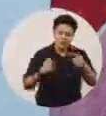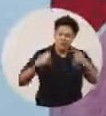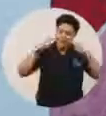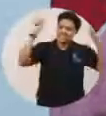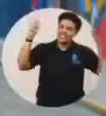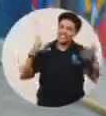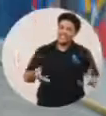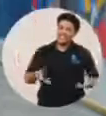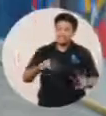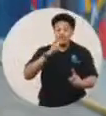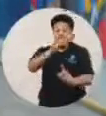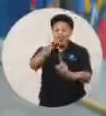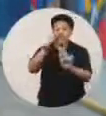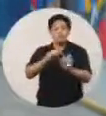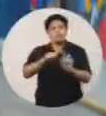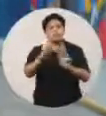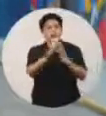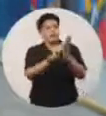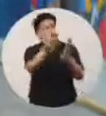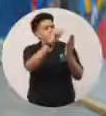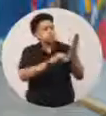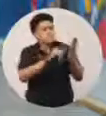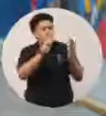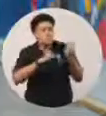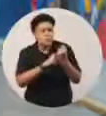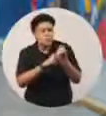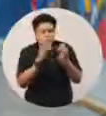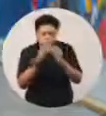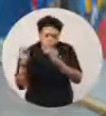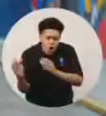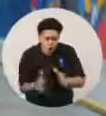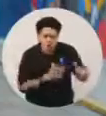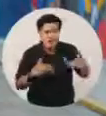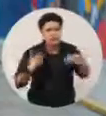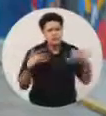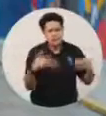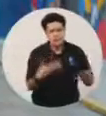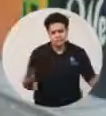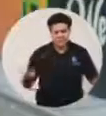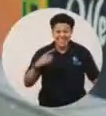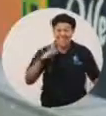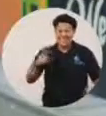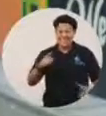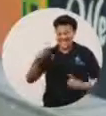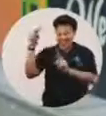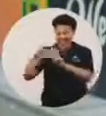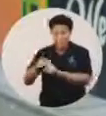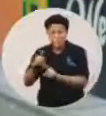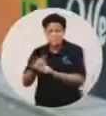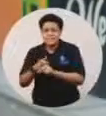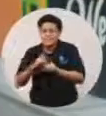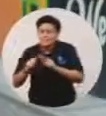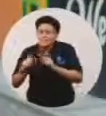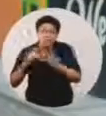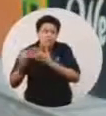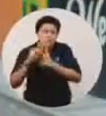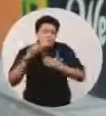it. Implementing legislation to support a more organized youth sector. Implementing training programs for youth workers.